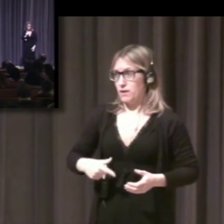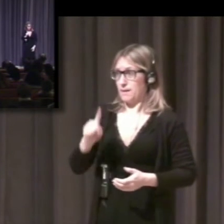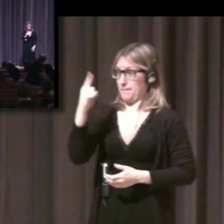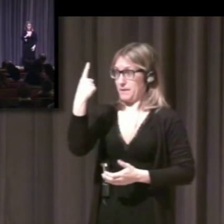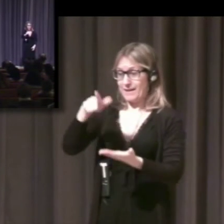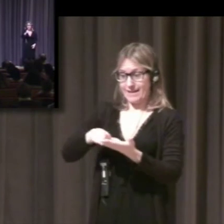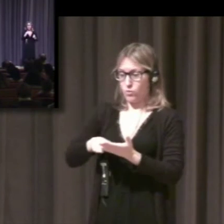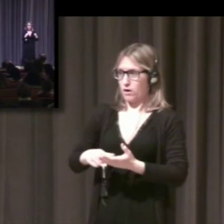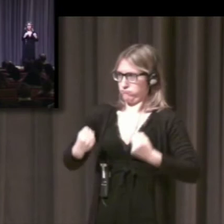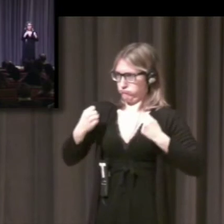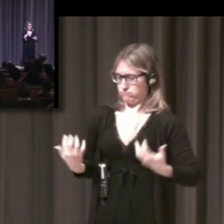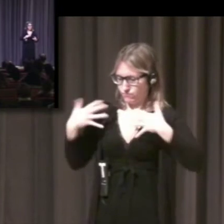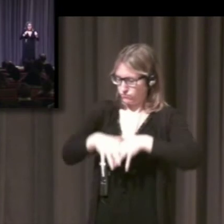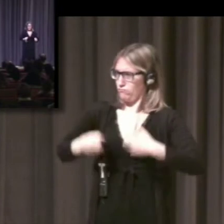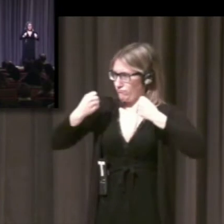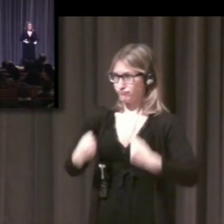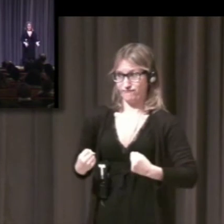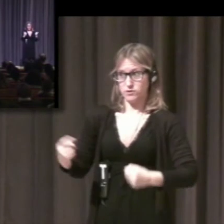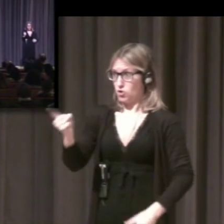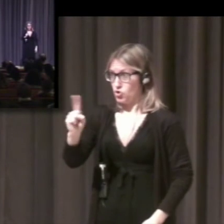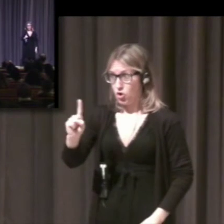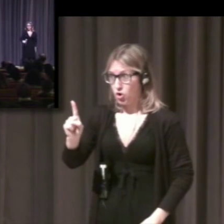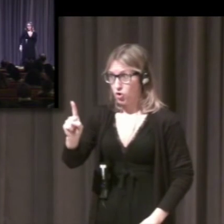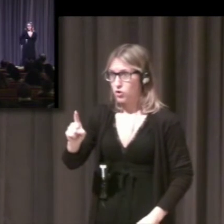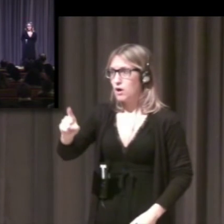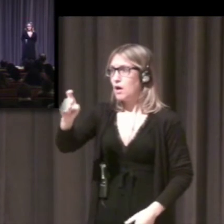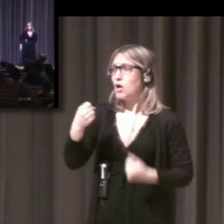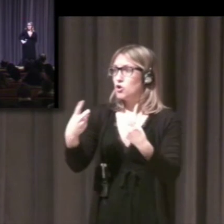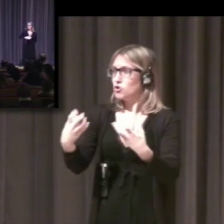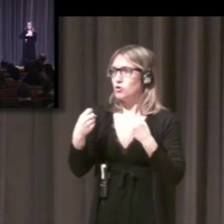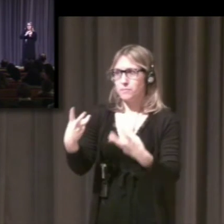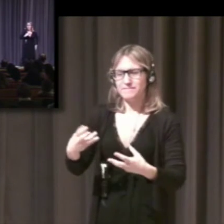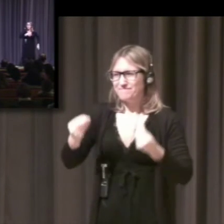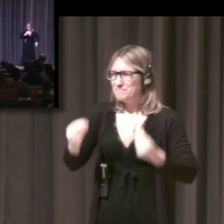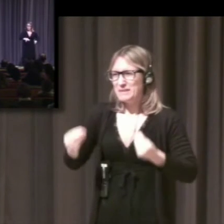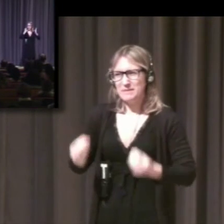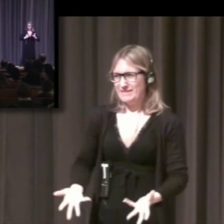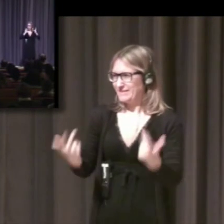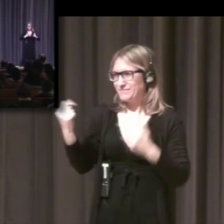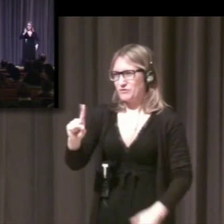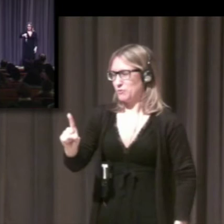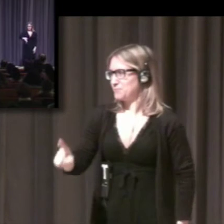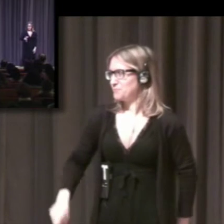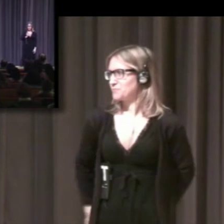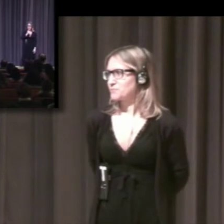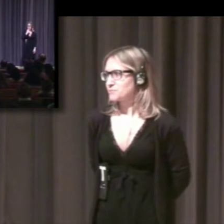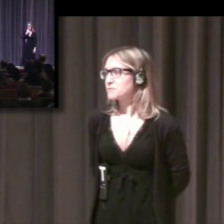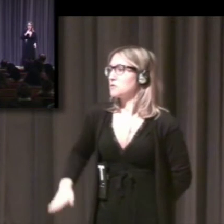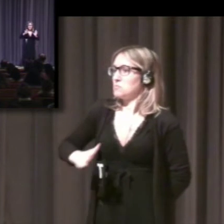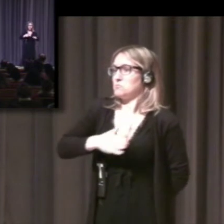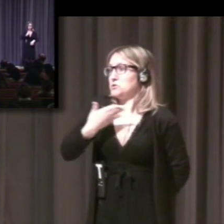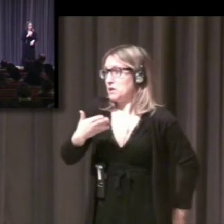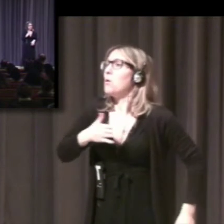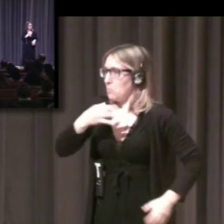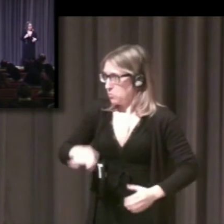You might be able to count, but you have trouble counting past a certain